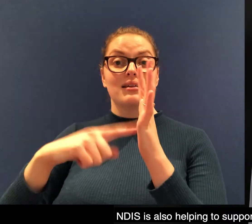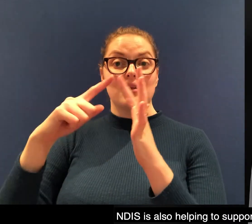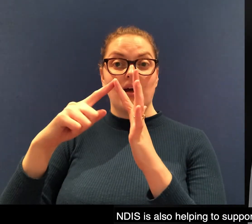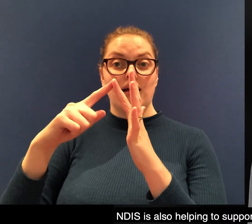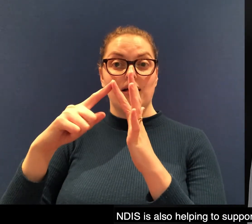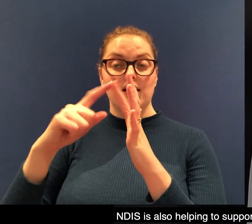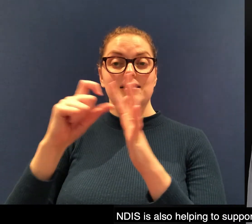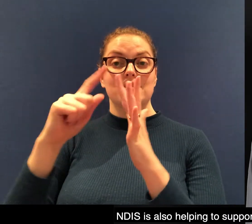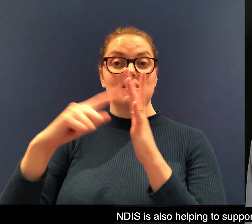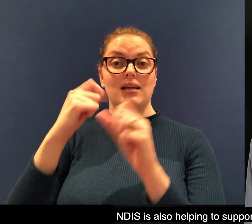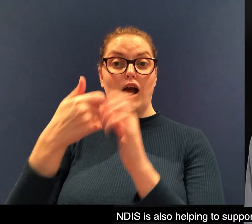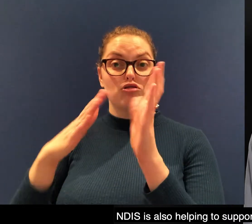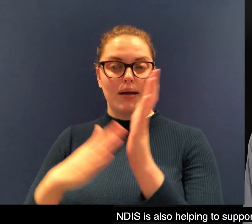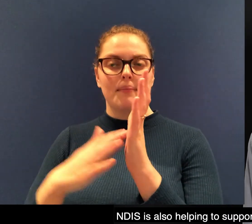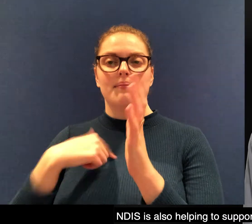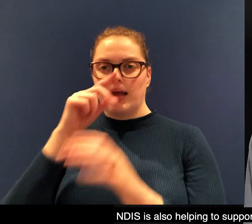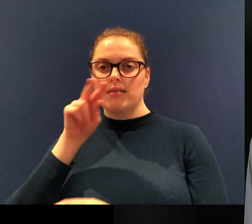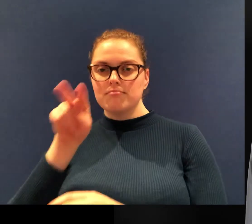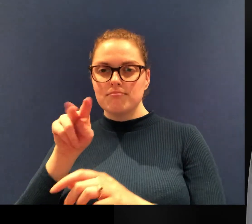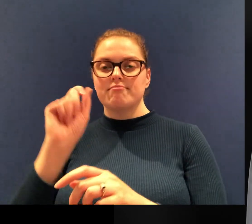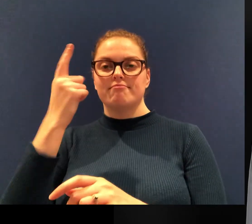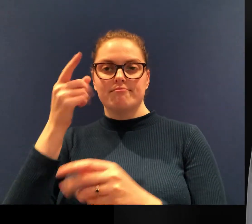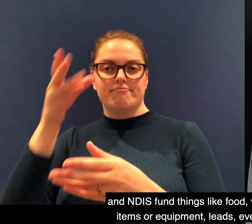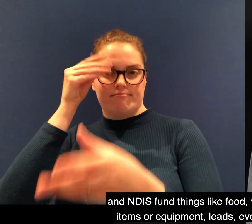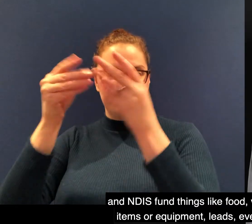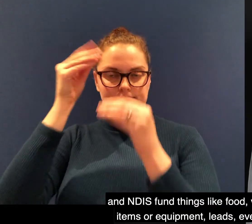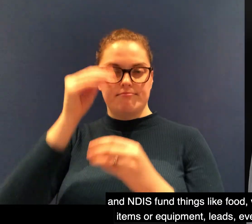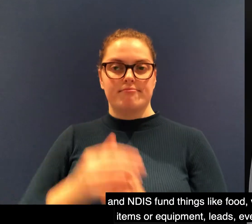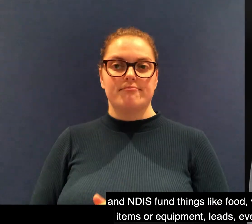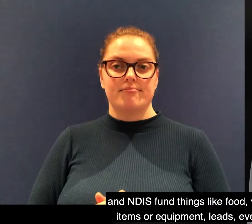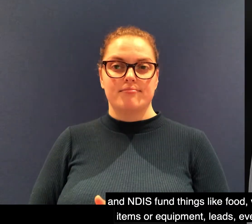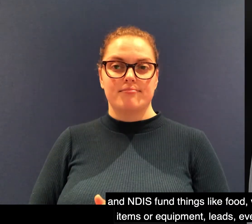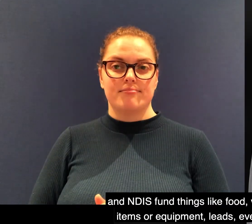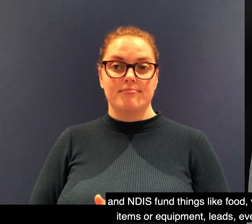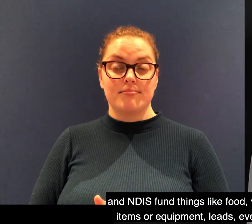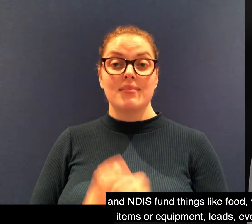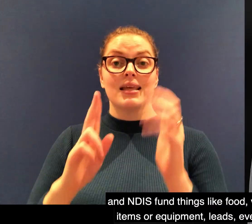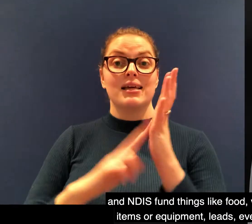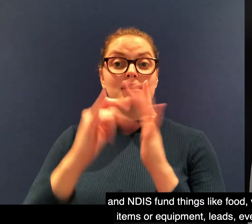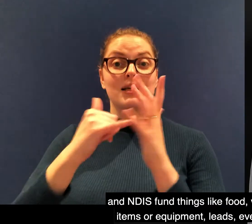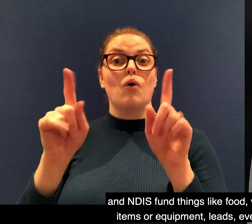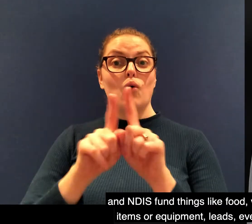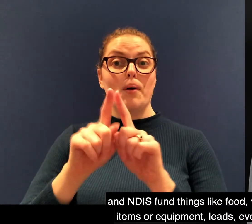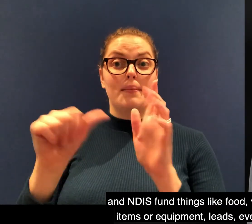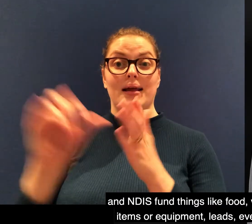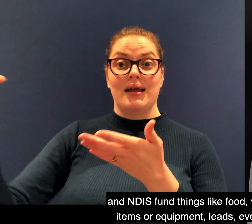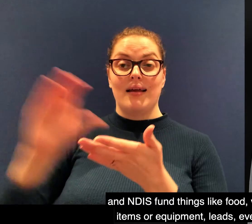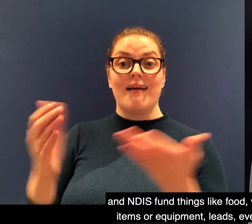helping to support my guide dog and NDIS fund things like food,